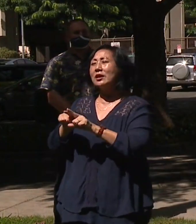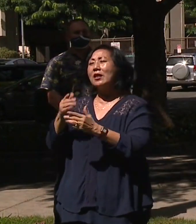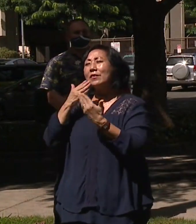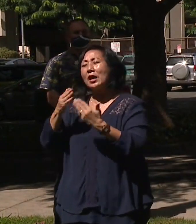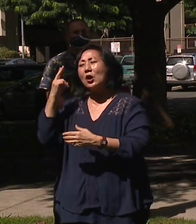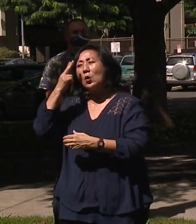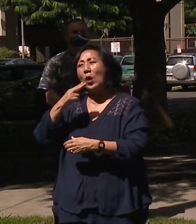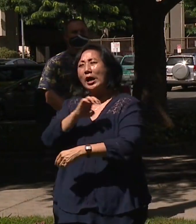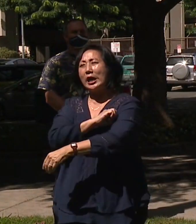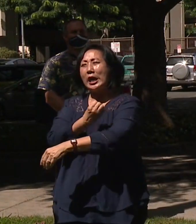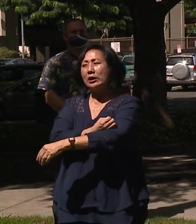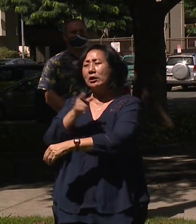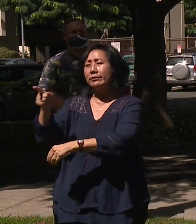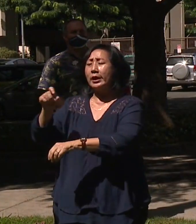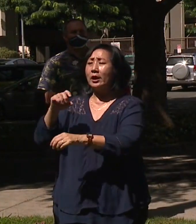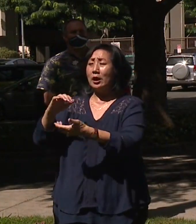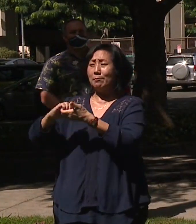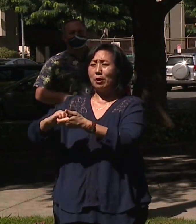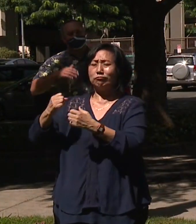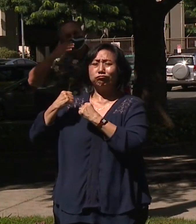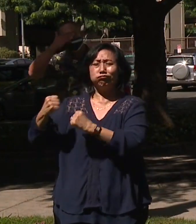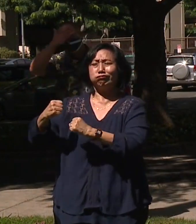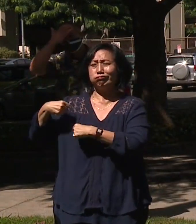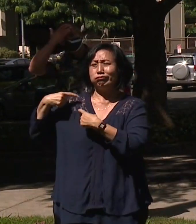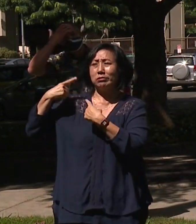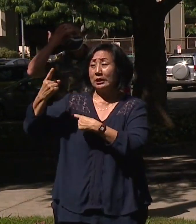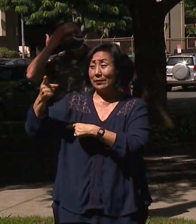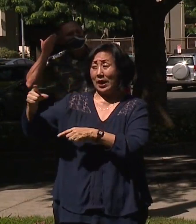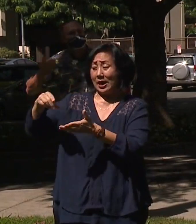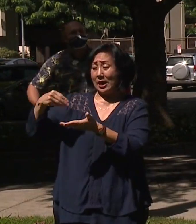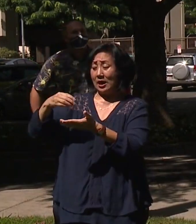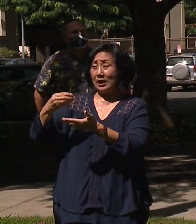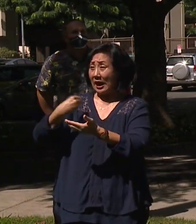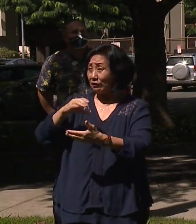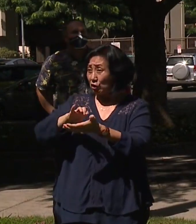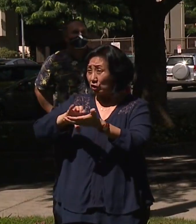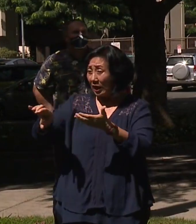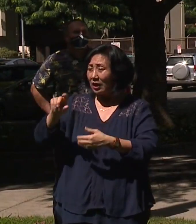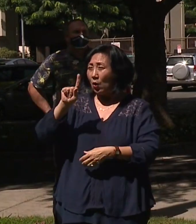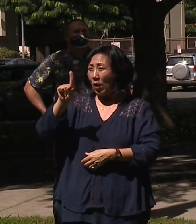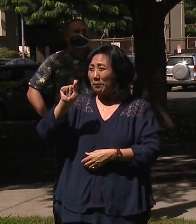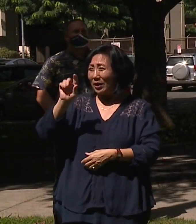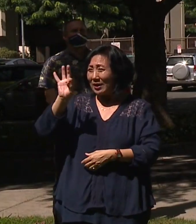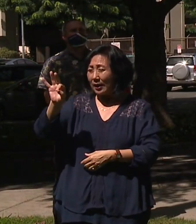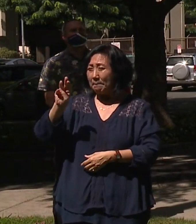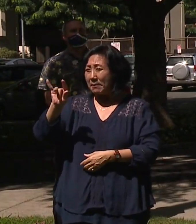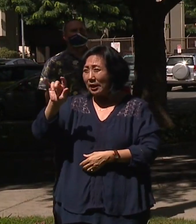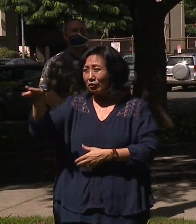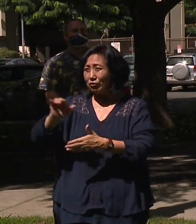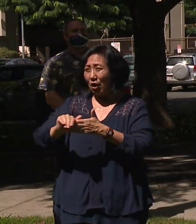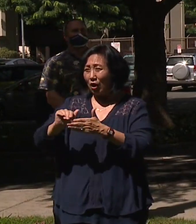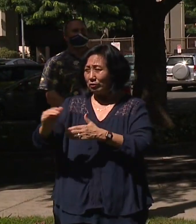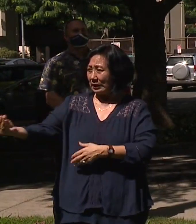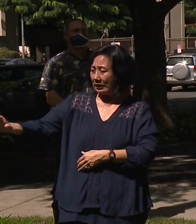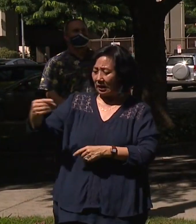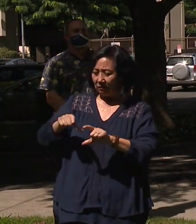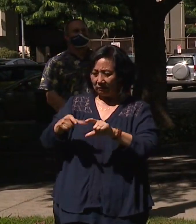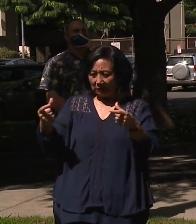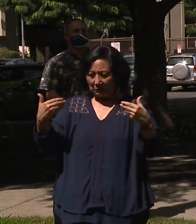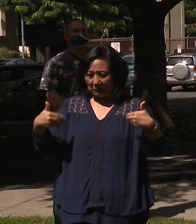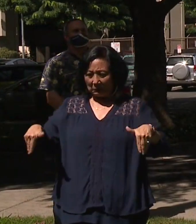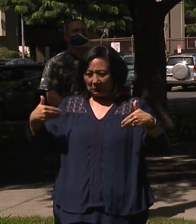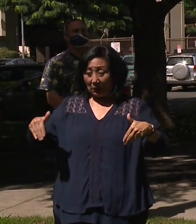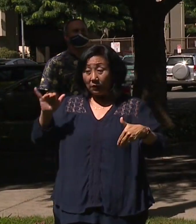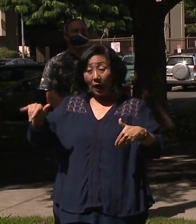has been a stalwart partner in this. You know, they cut us a check for $1.9 million to make sure that those